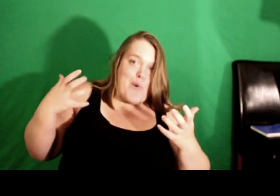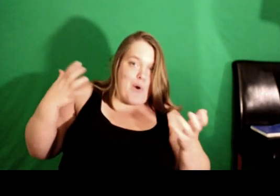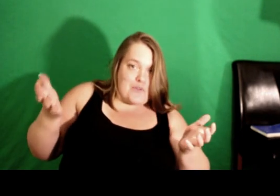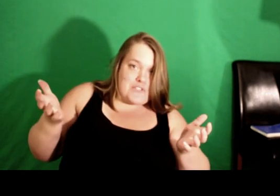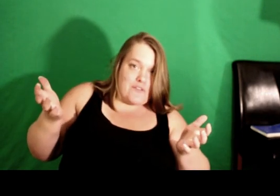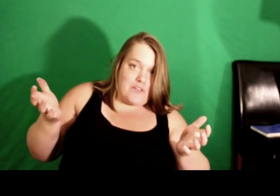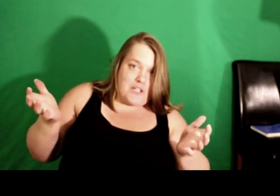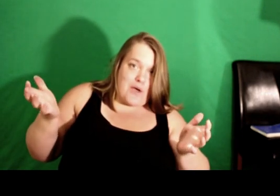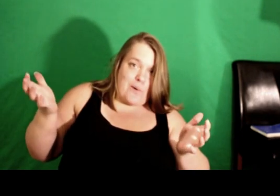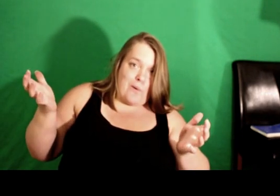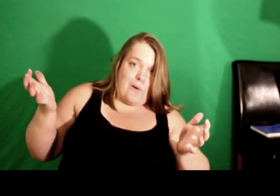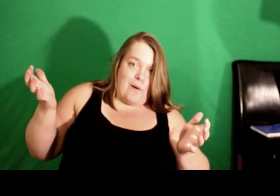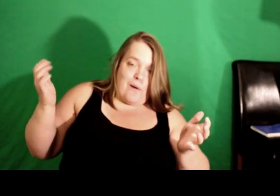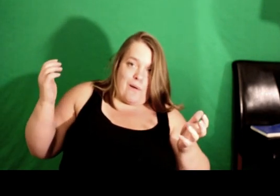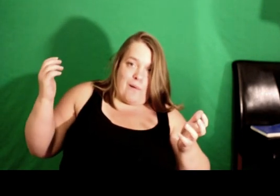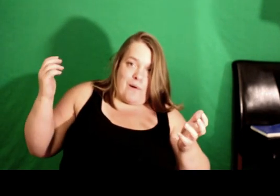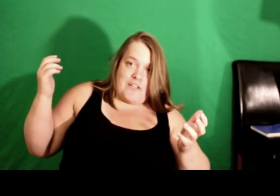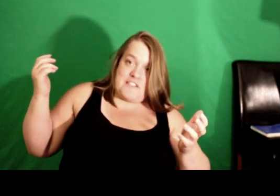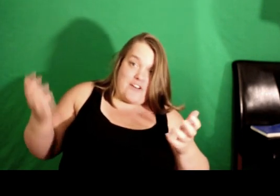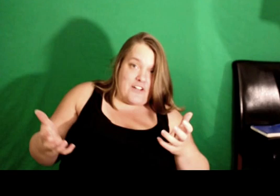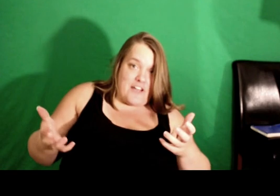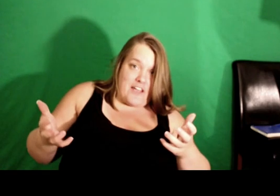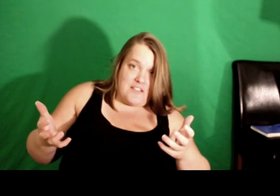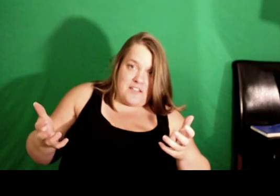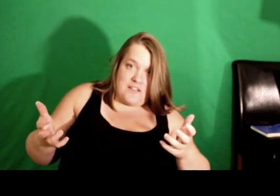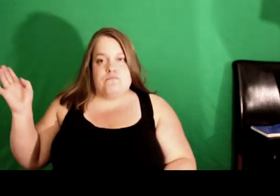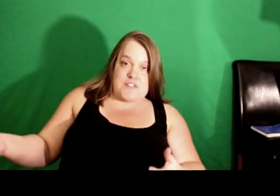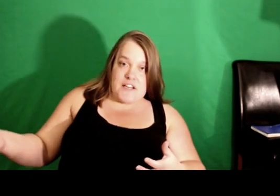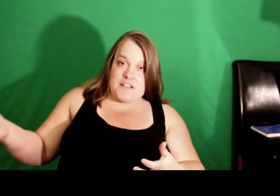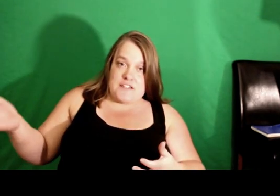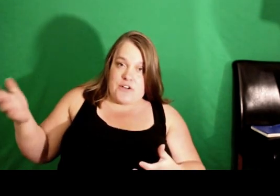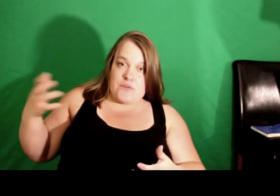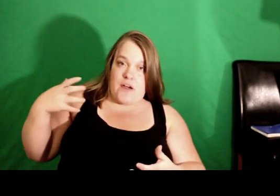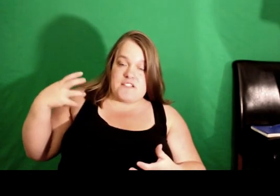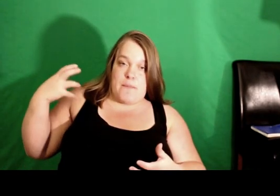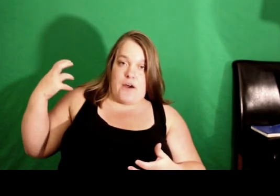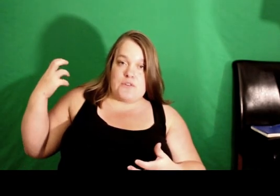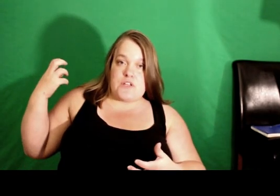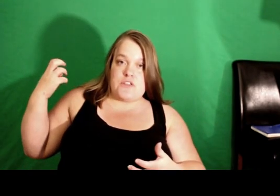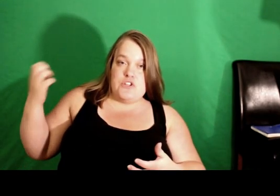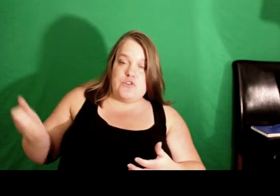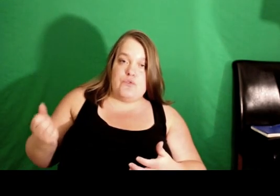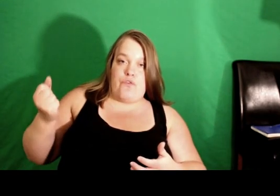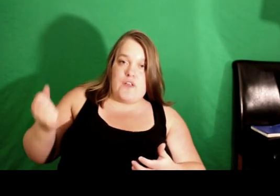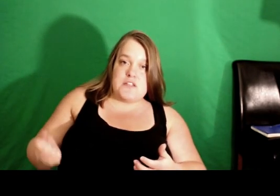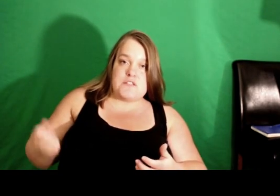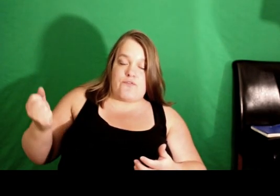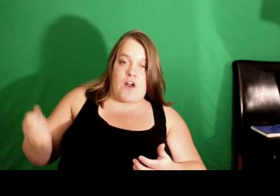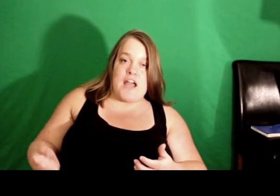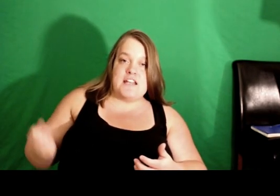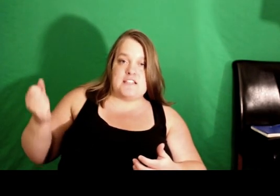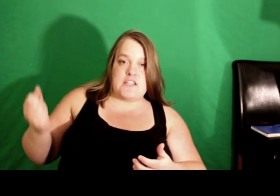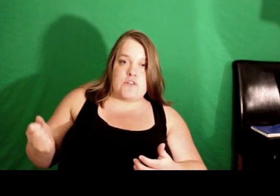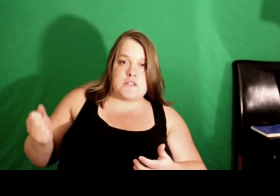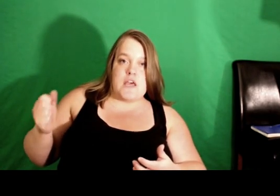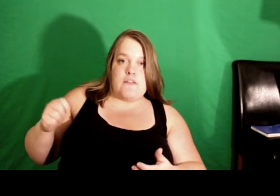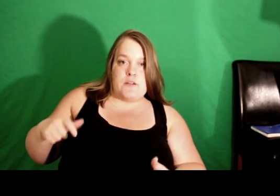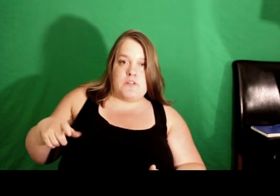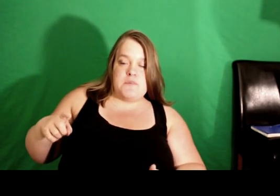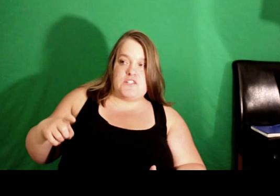posting a video on a Saturday night. I'm excited to tell you guys about the new Fitness Friday series that I'm going to be